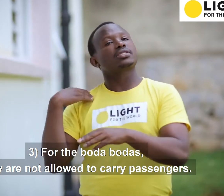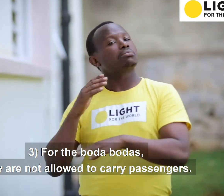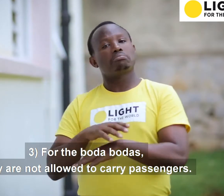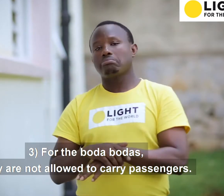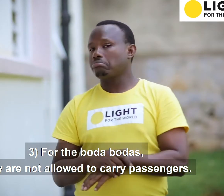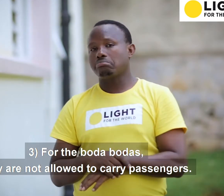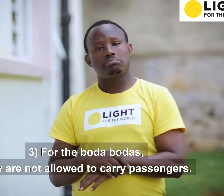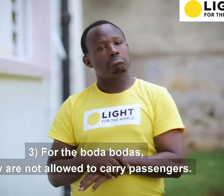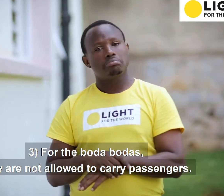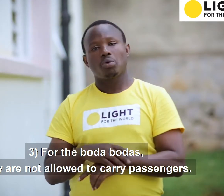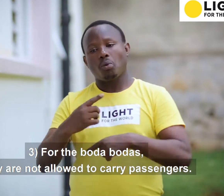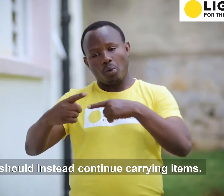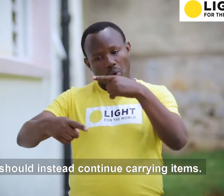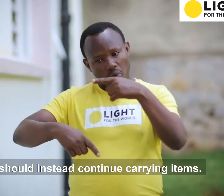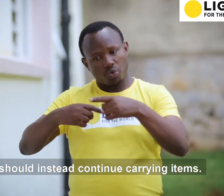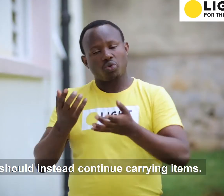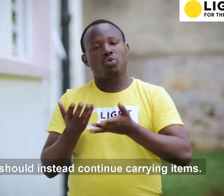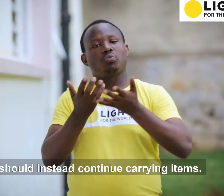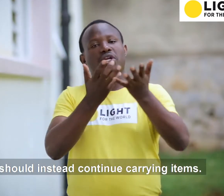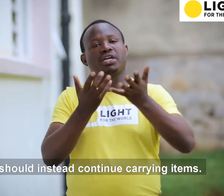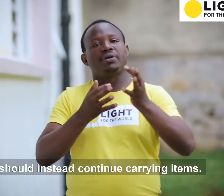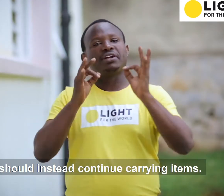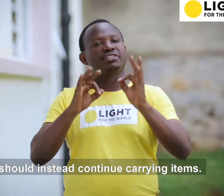4. should instead continue carrying items.